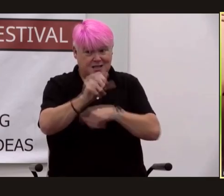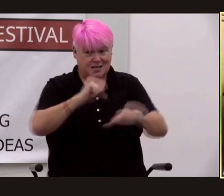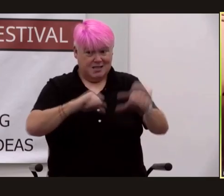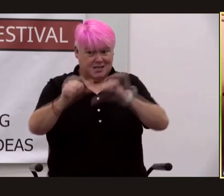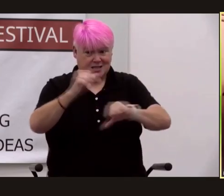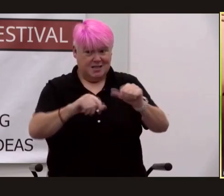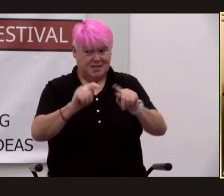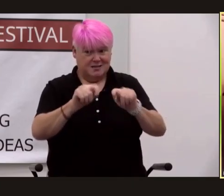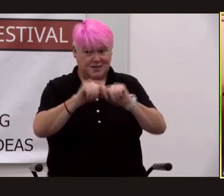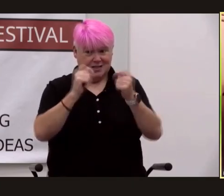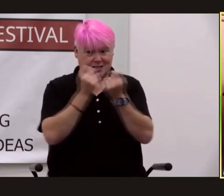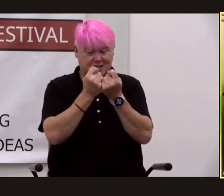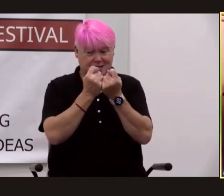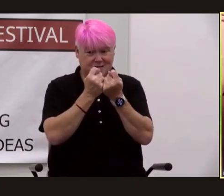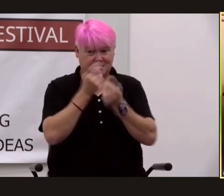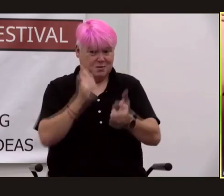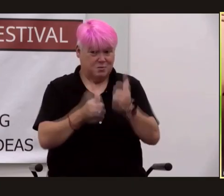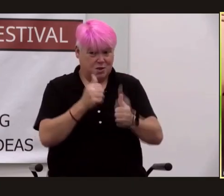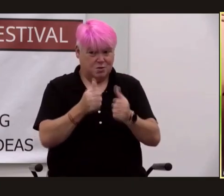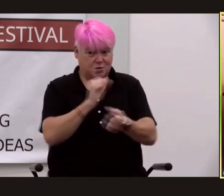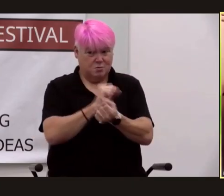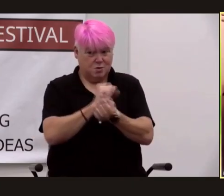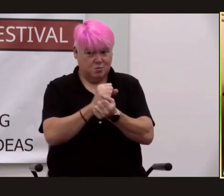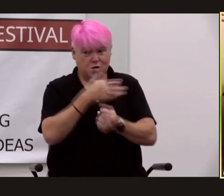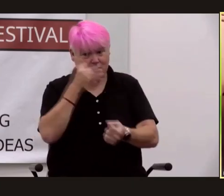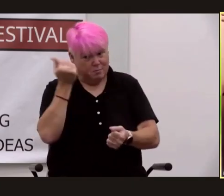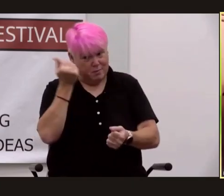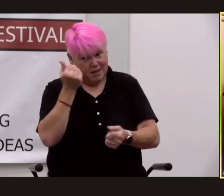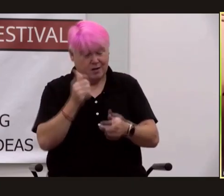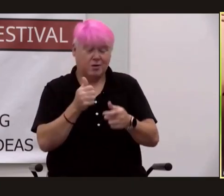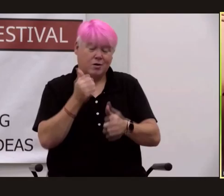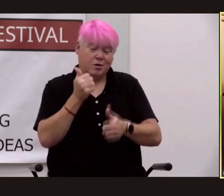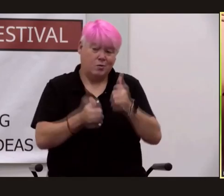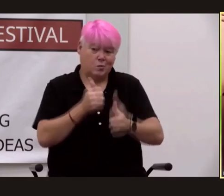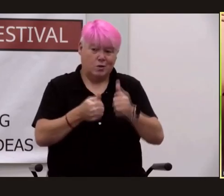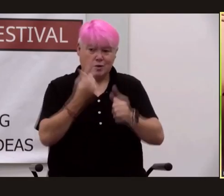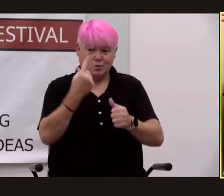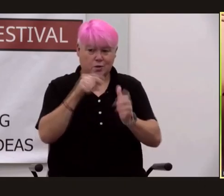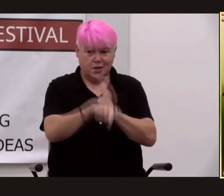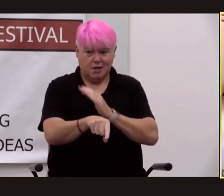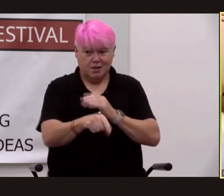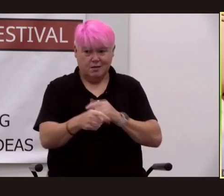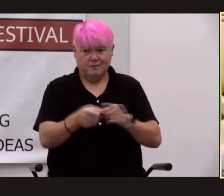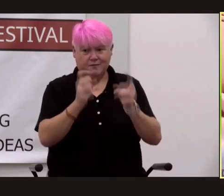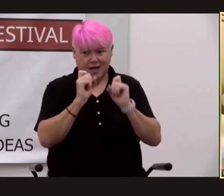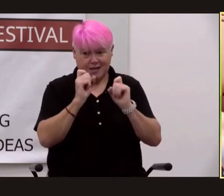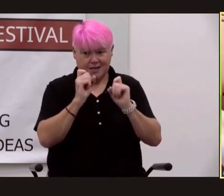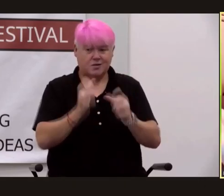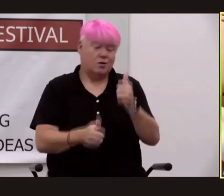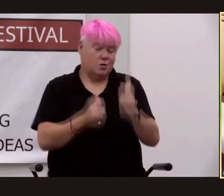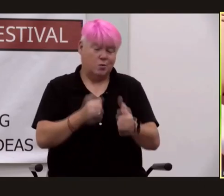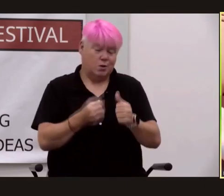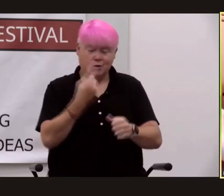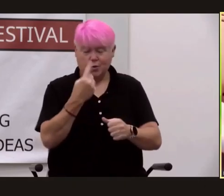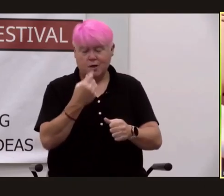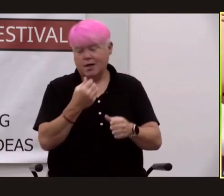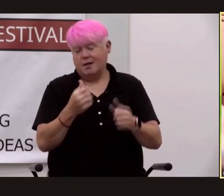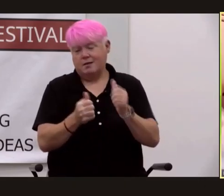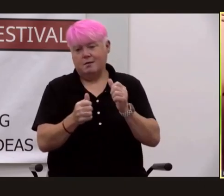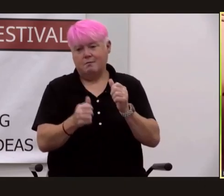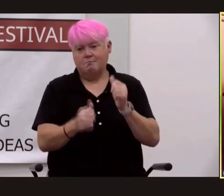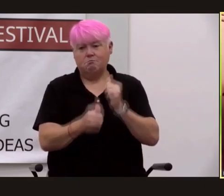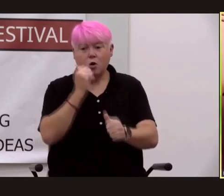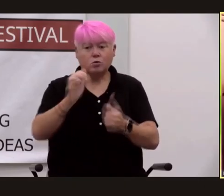which was more effective which one killed better which one killed faster which one did the most destruction which one had the widest blast radius